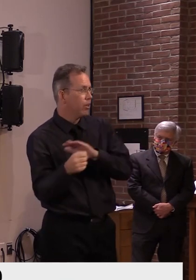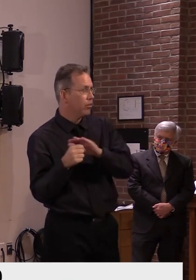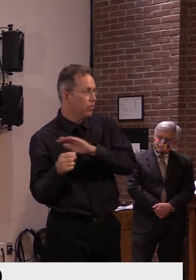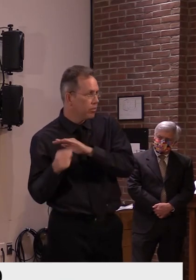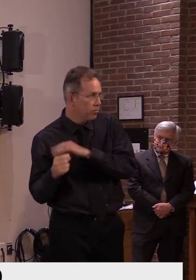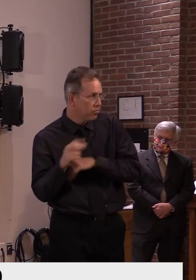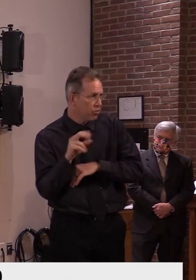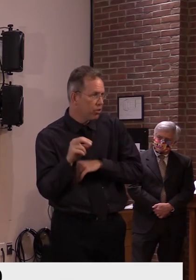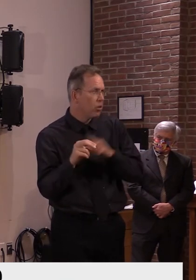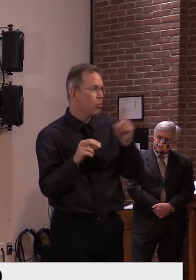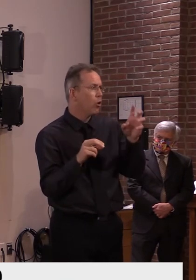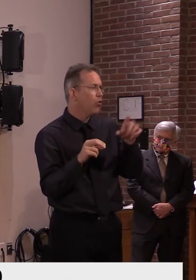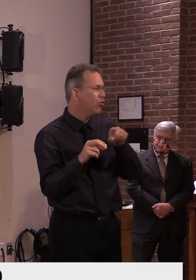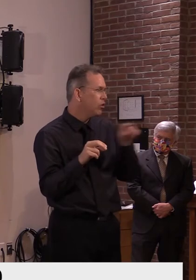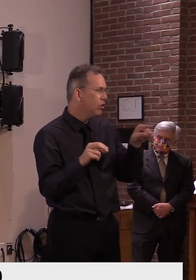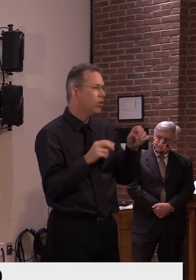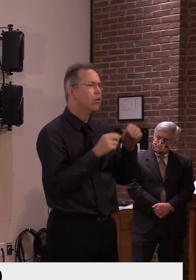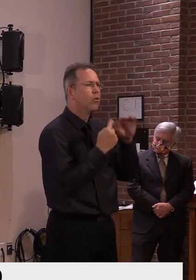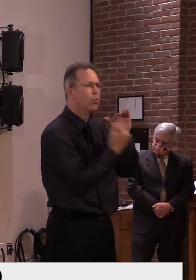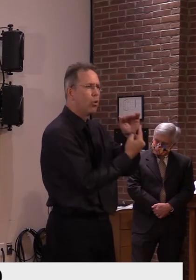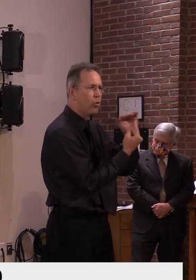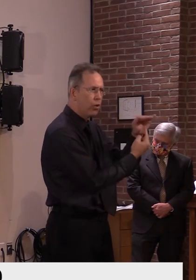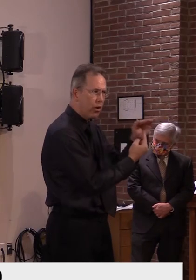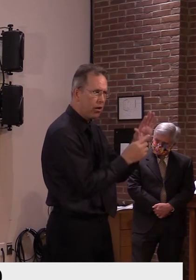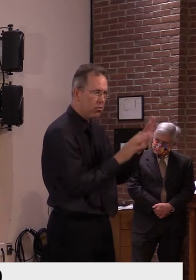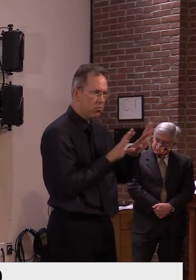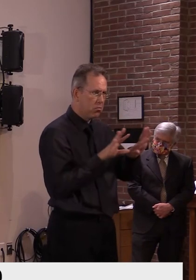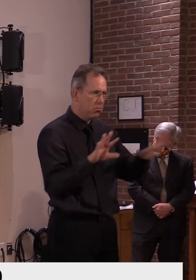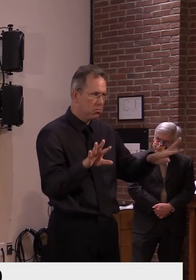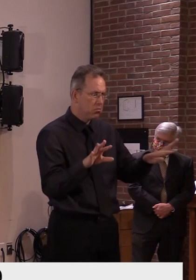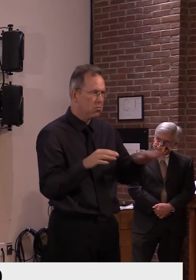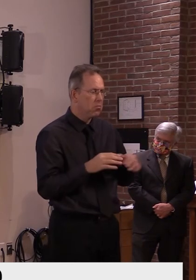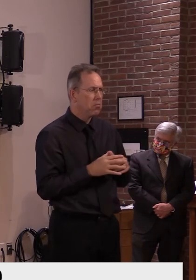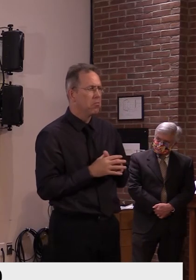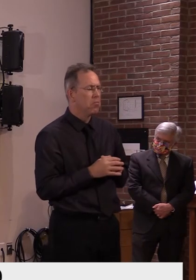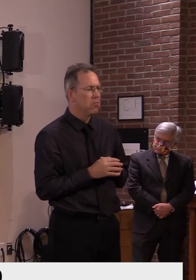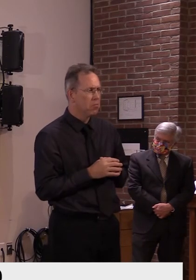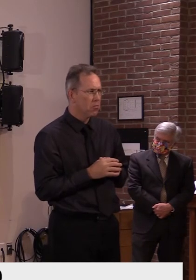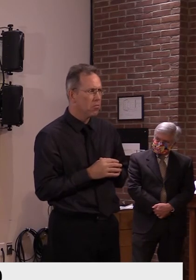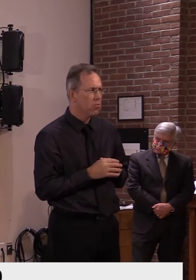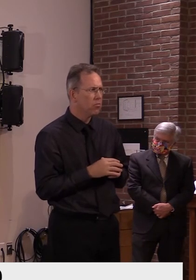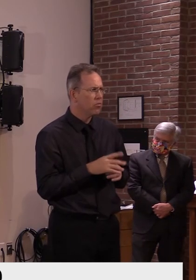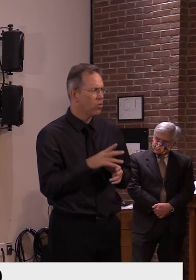to know, how many is too many? What would it take for a semester shutdown?